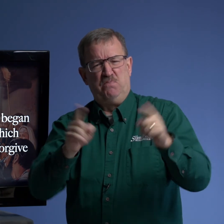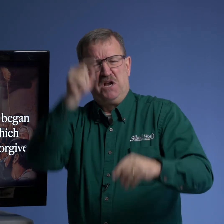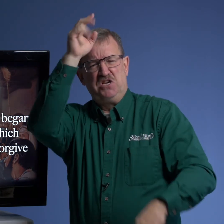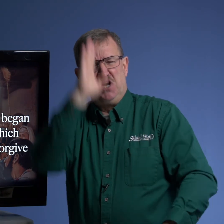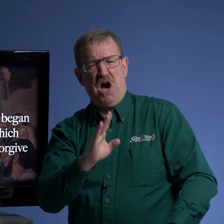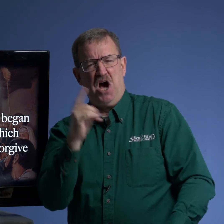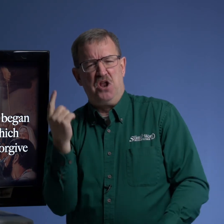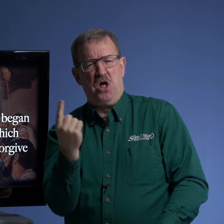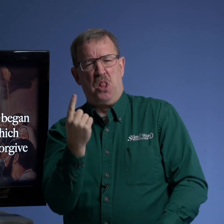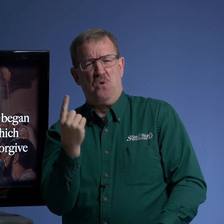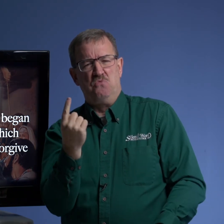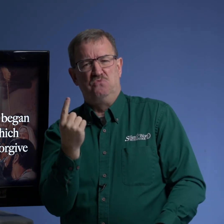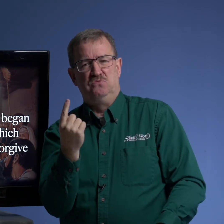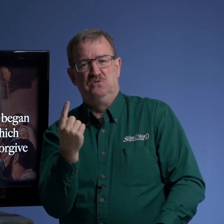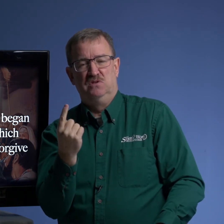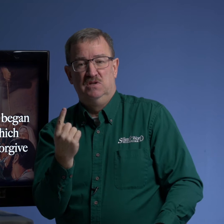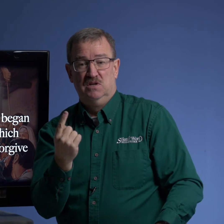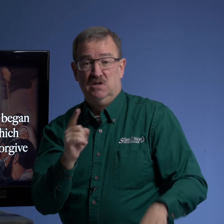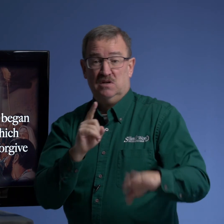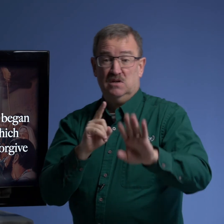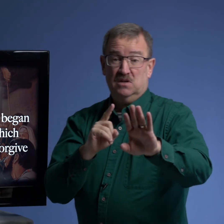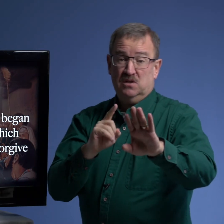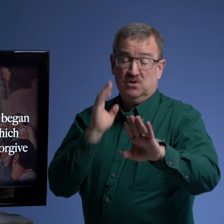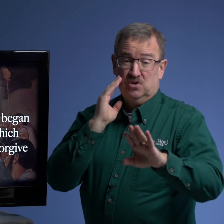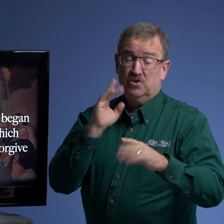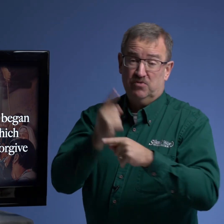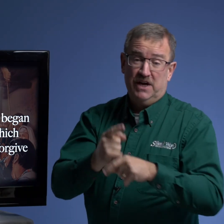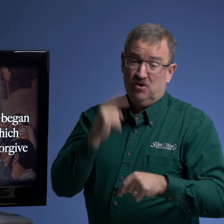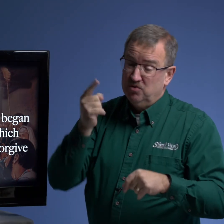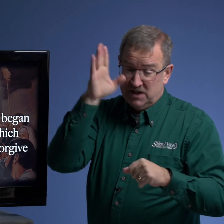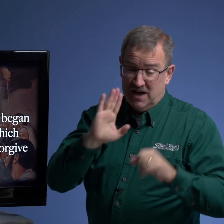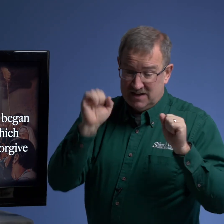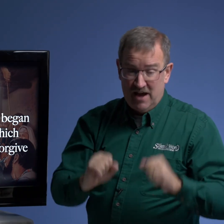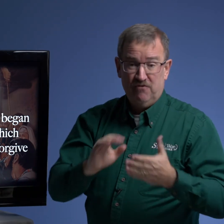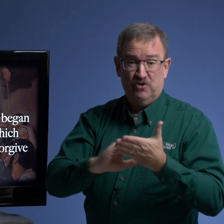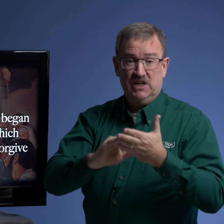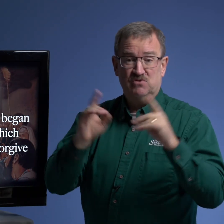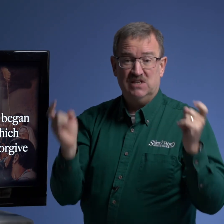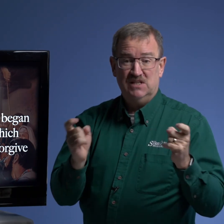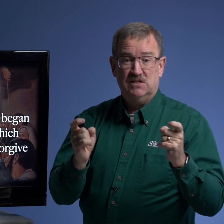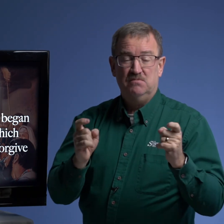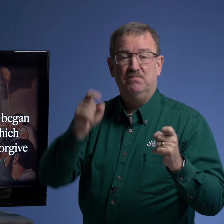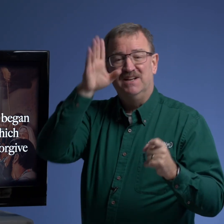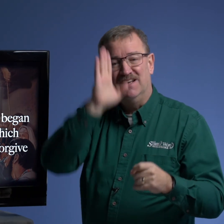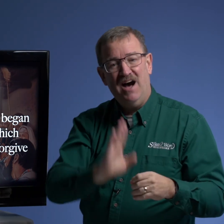but god alone you know they're right only god can forgive sins but god